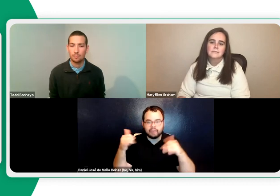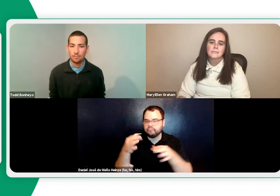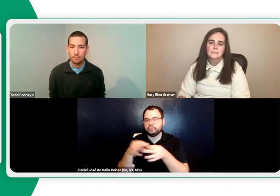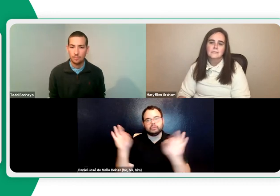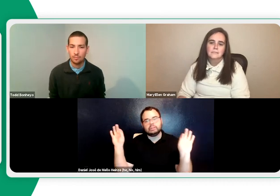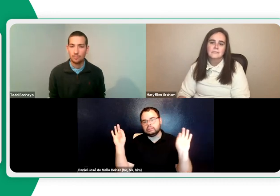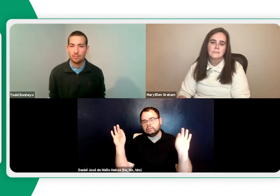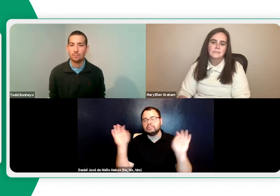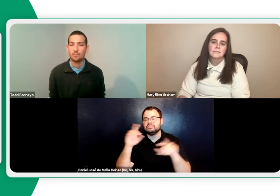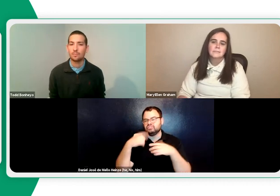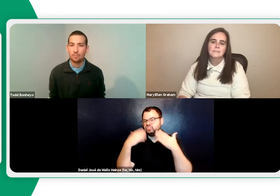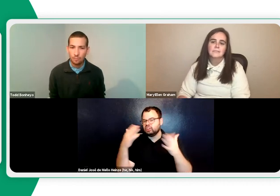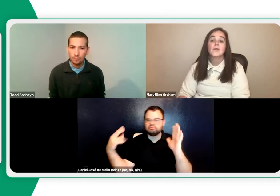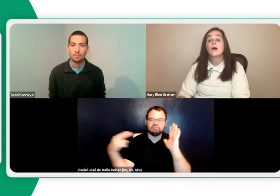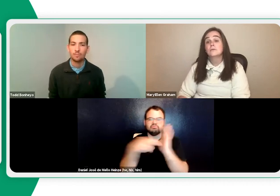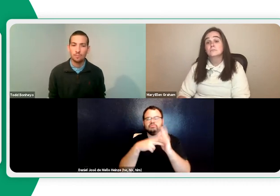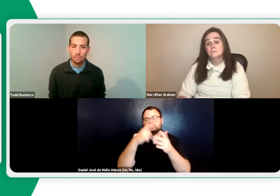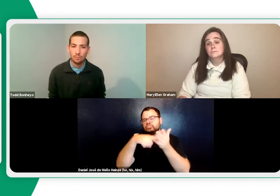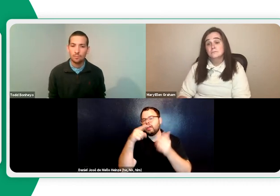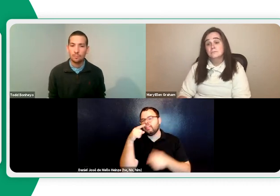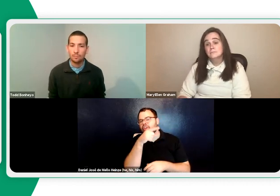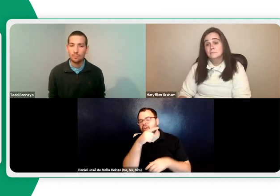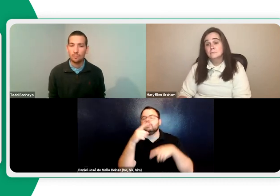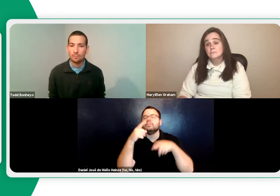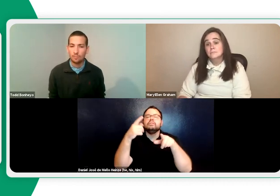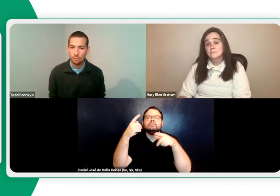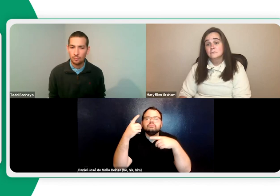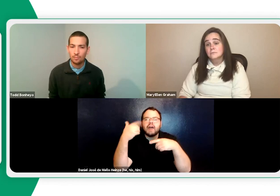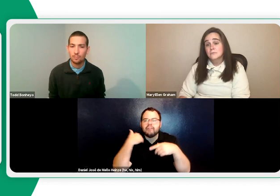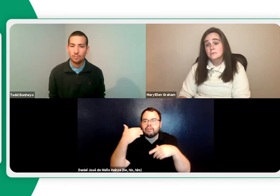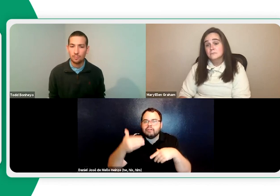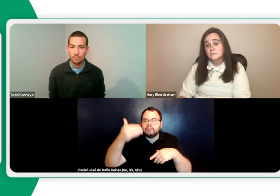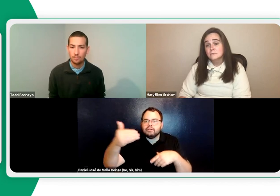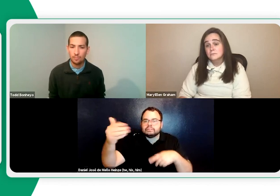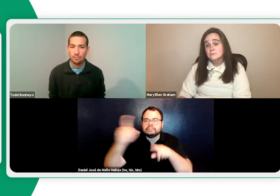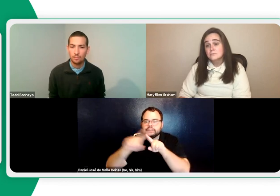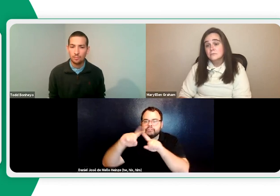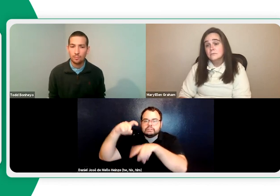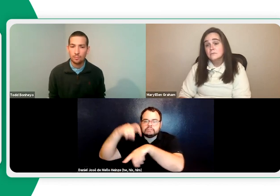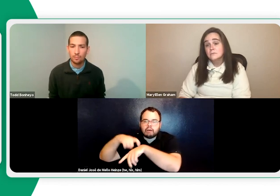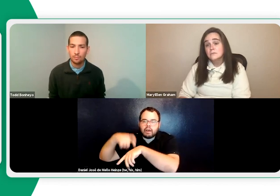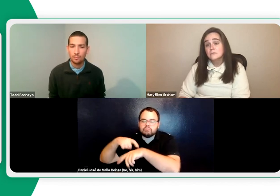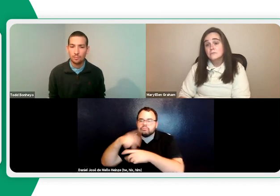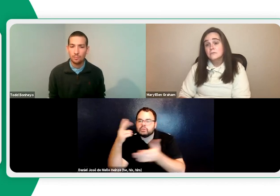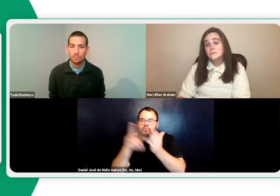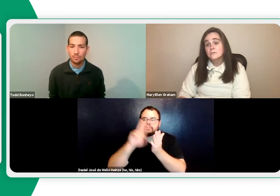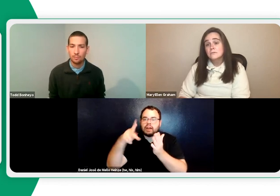Yeah. Yeah. It's called teacher play. And teacher play is absolutely free. So I recommend you start there. Look at that. And then